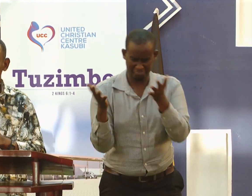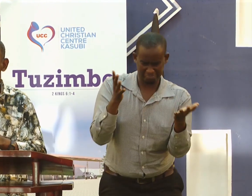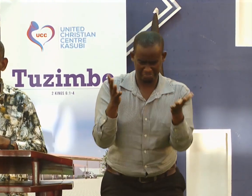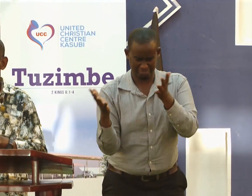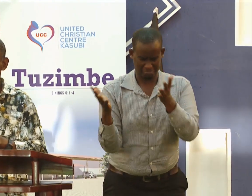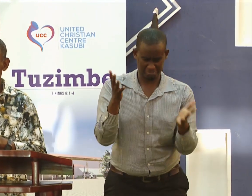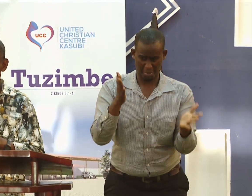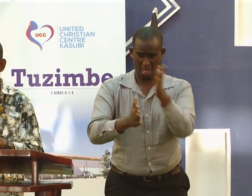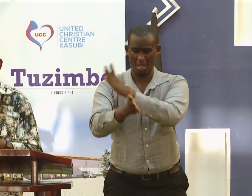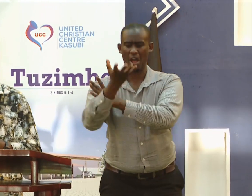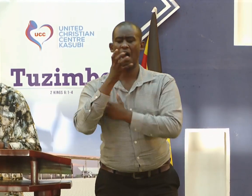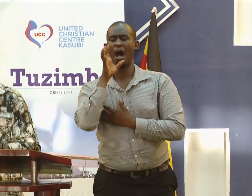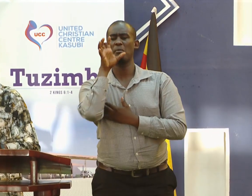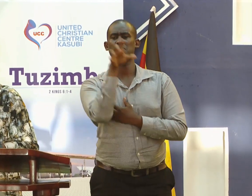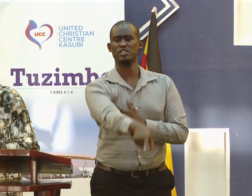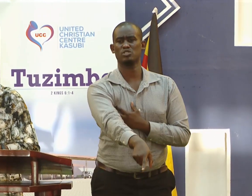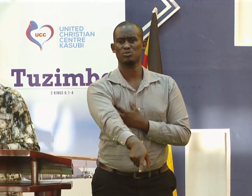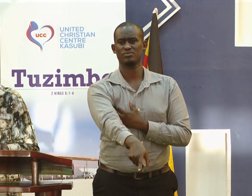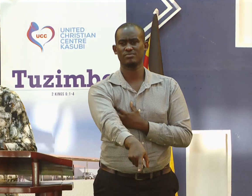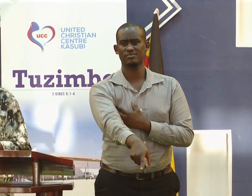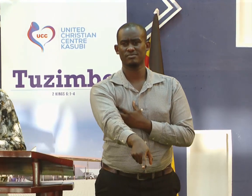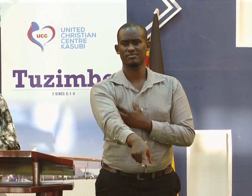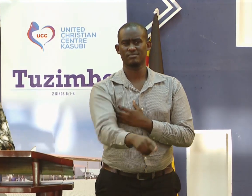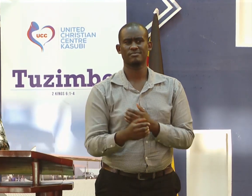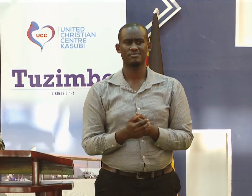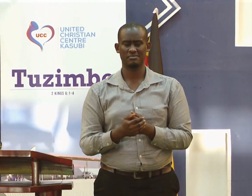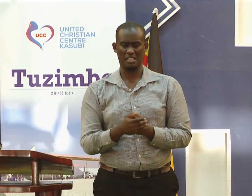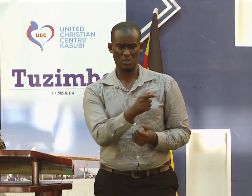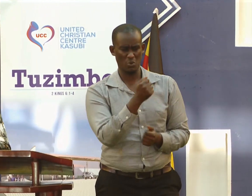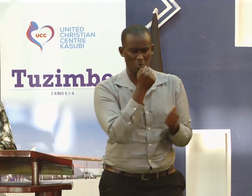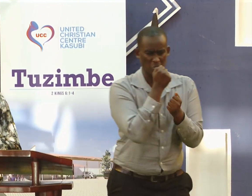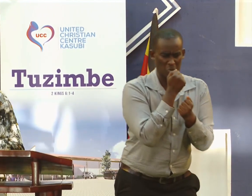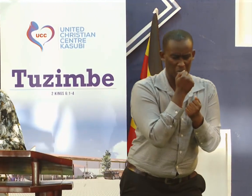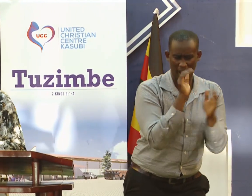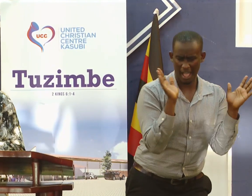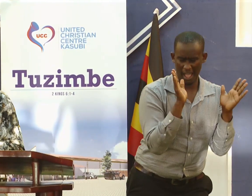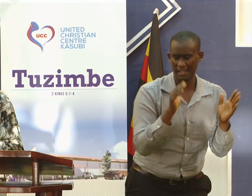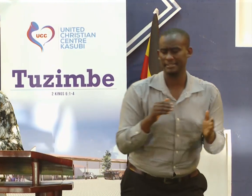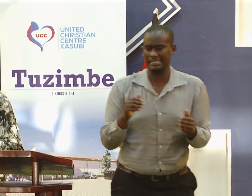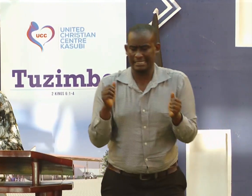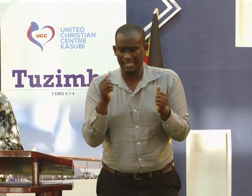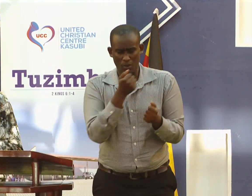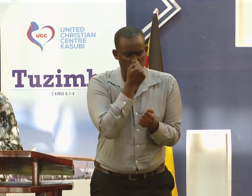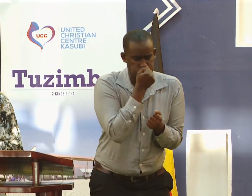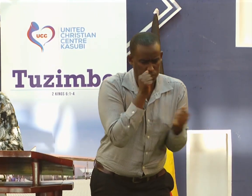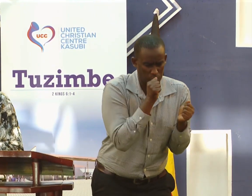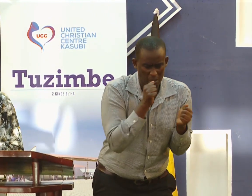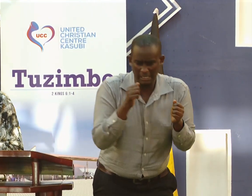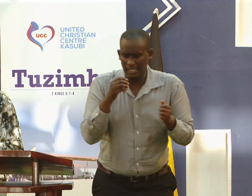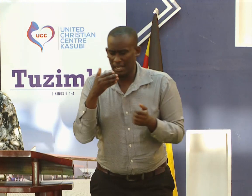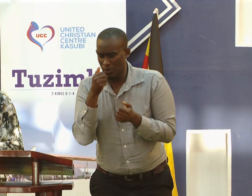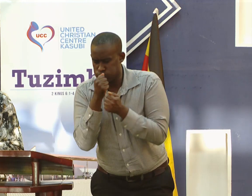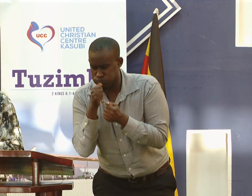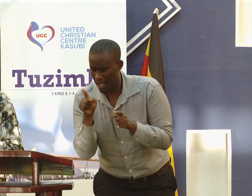What is so shocking is that to God, if you don't have a side, you're neither hot or cold, the Lord will spit you